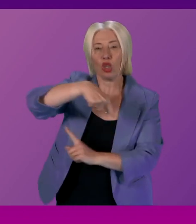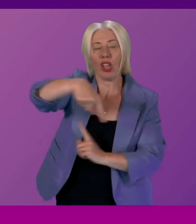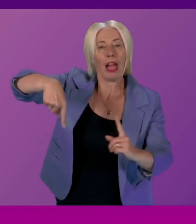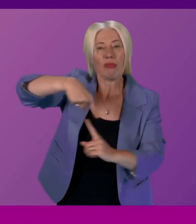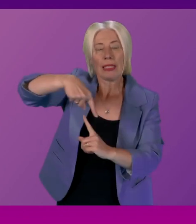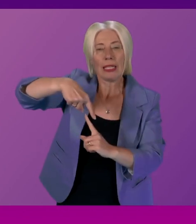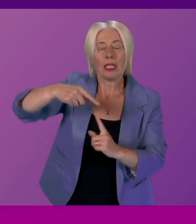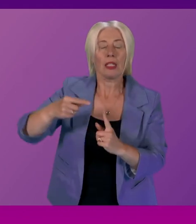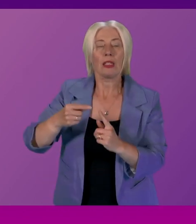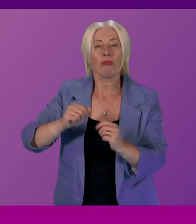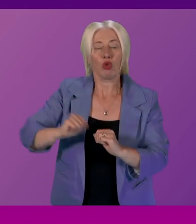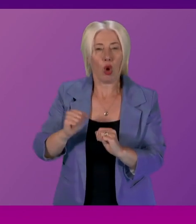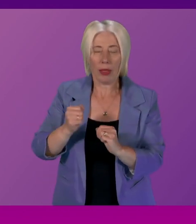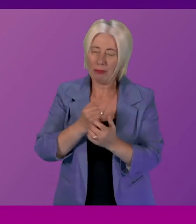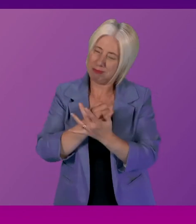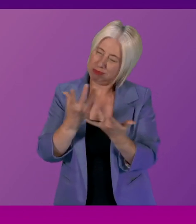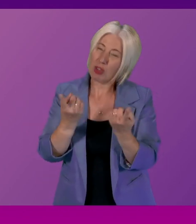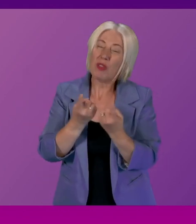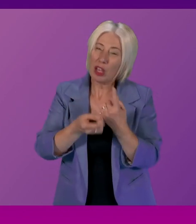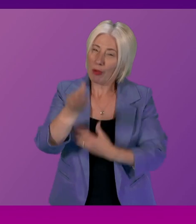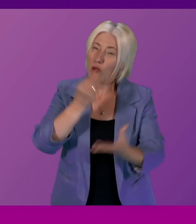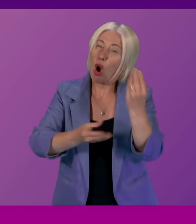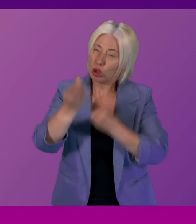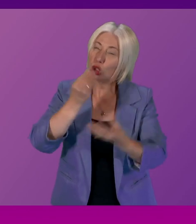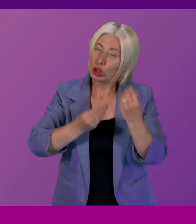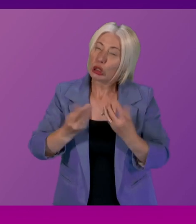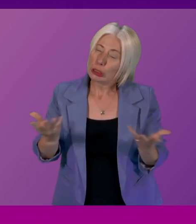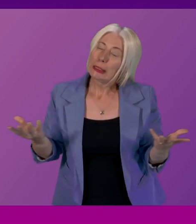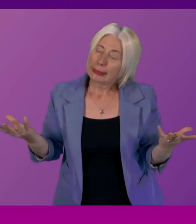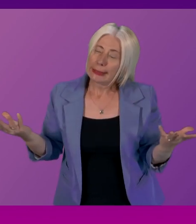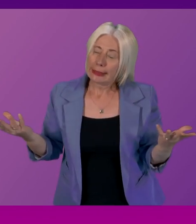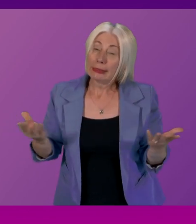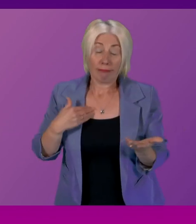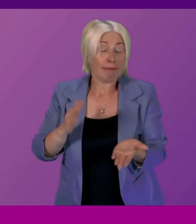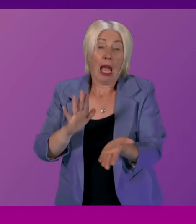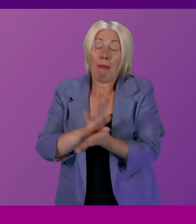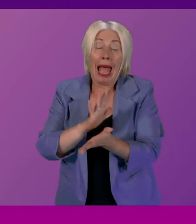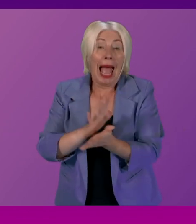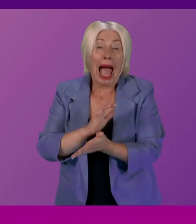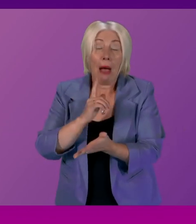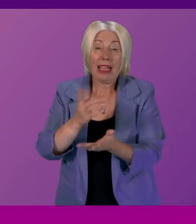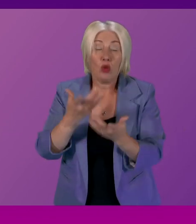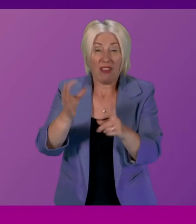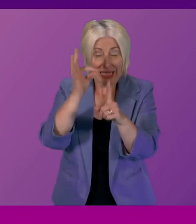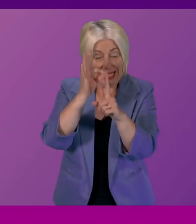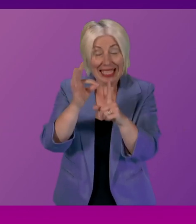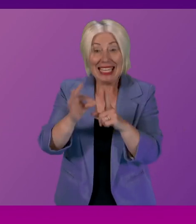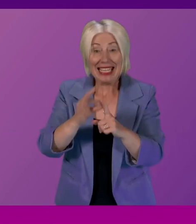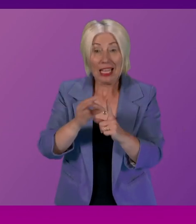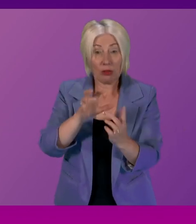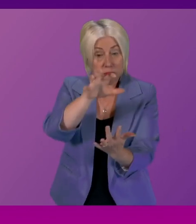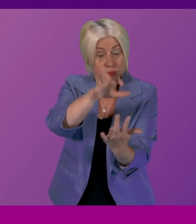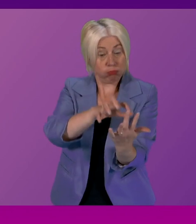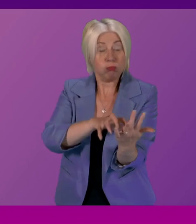there are a number of lessons undoubtedly to learn and I'm happy to give a very detailed written